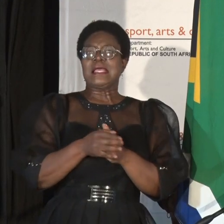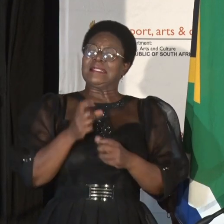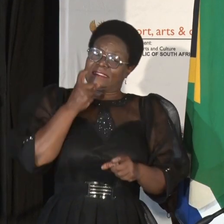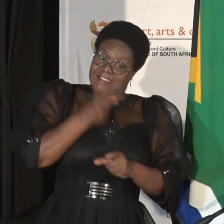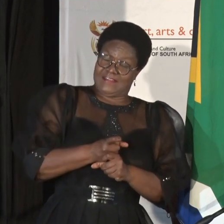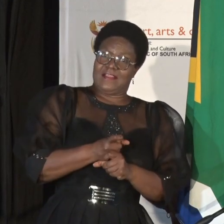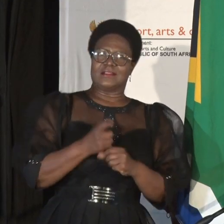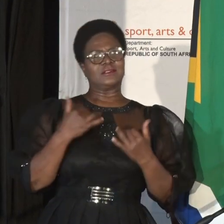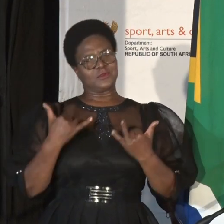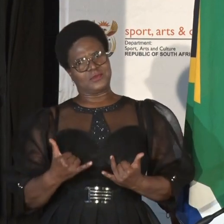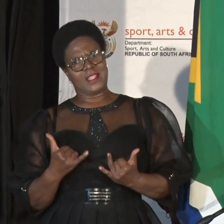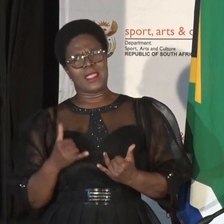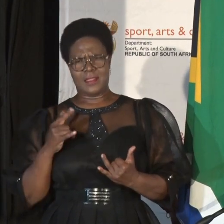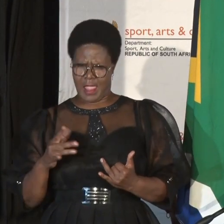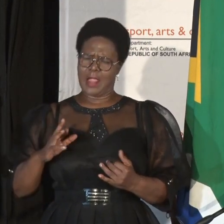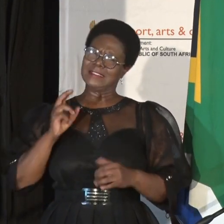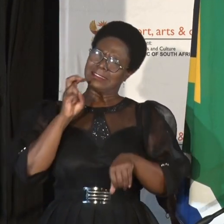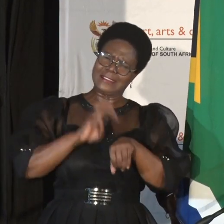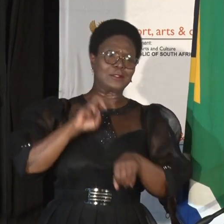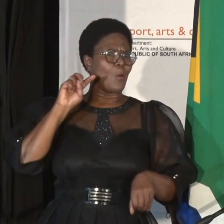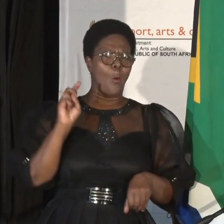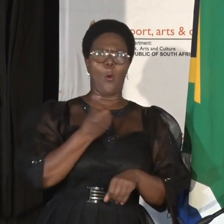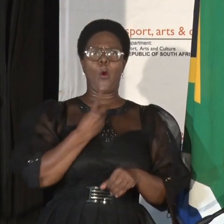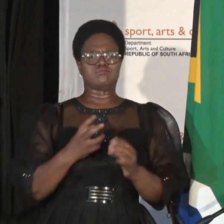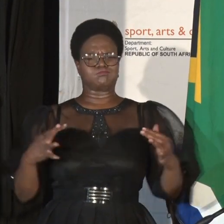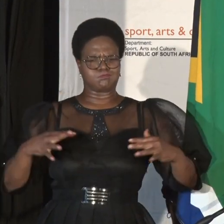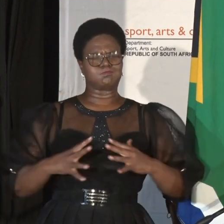require all of us as South Africans to work together.